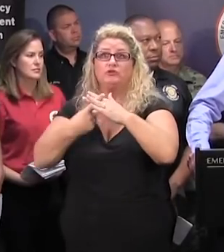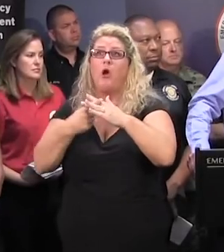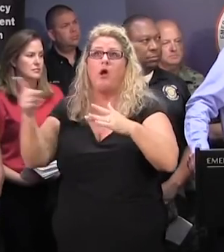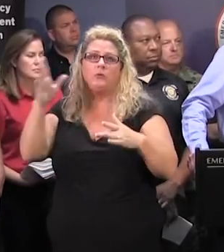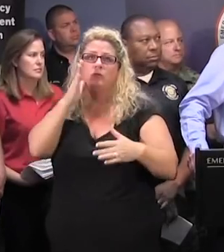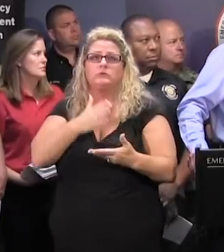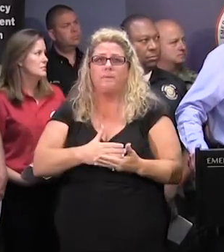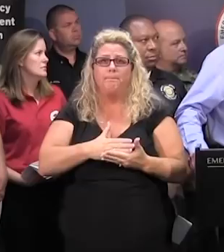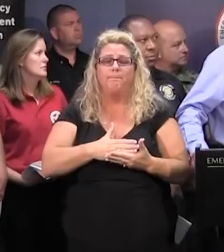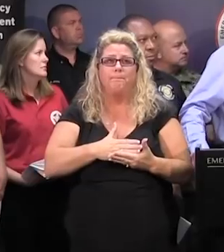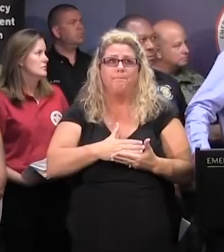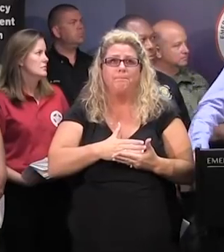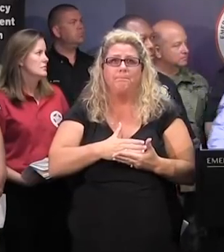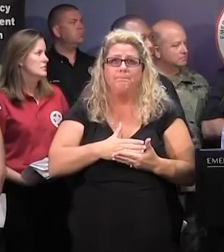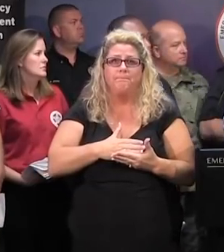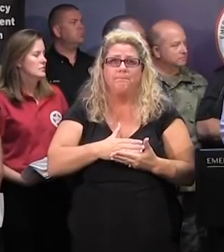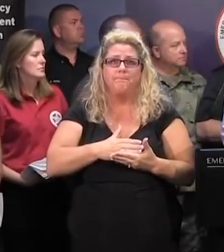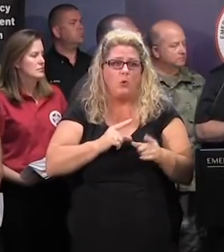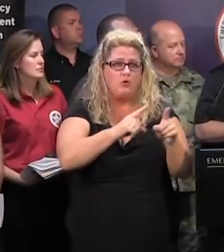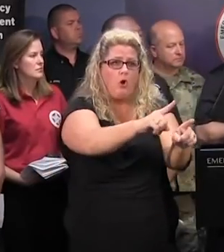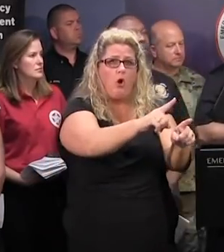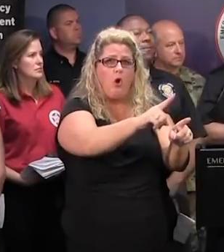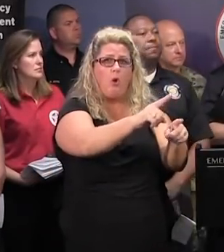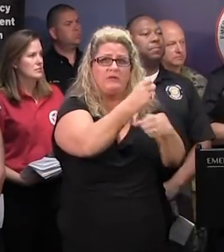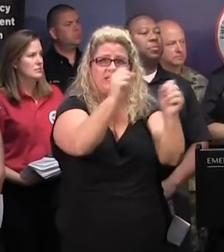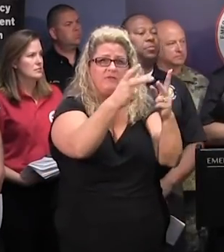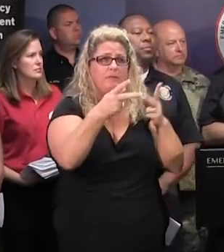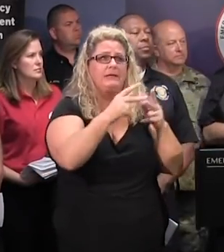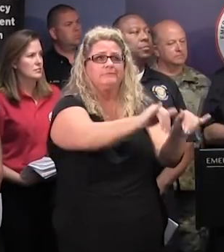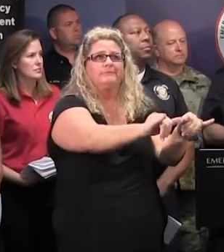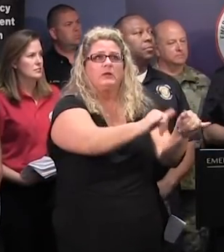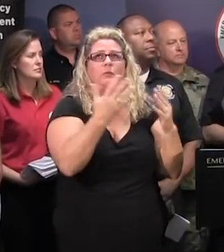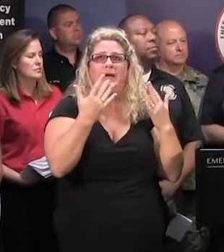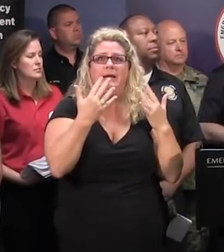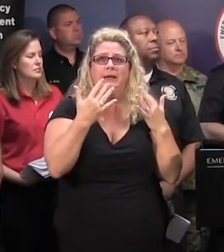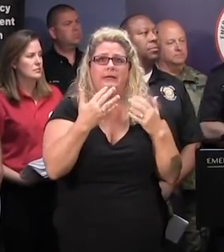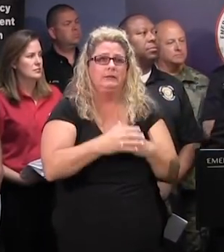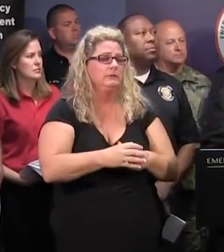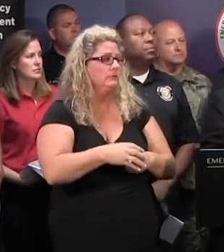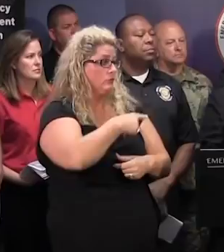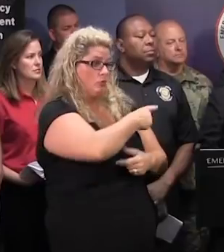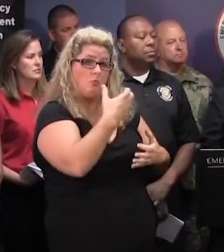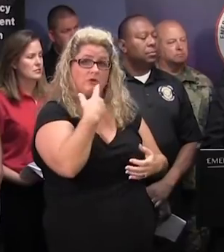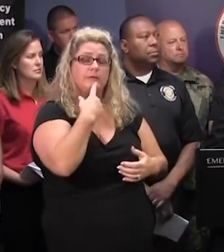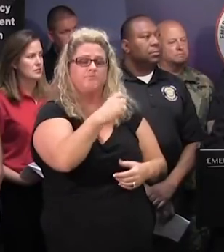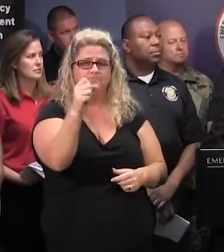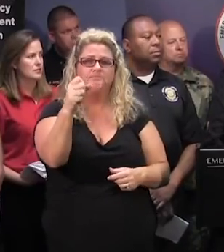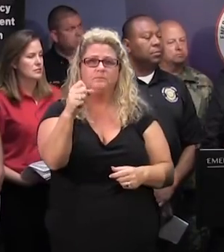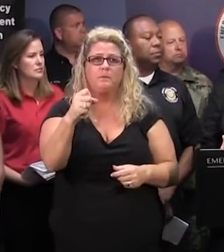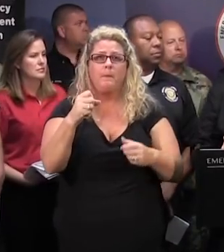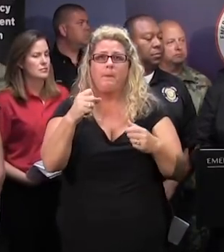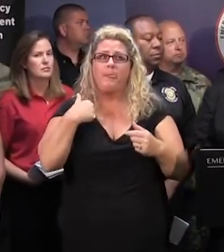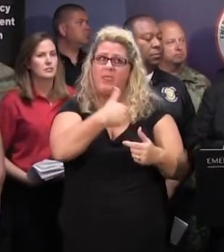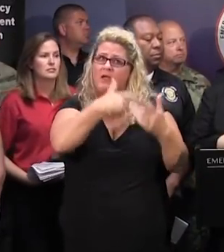much higher. Would you like to address that? Yes, sir. I'd be glad to. Excuse me. So as the governor said, and many